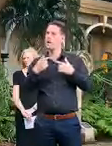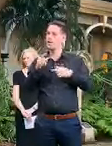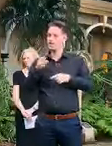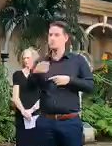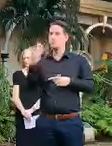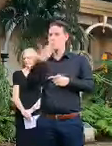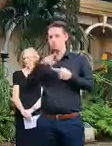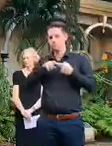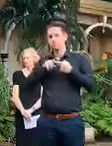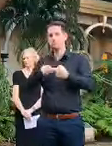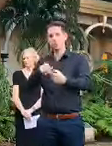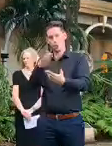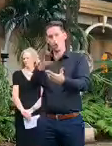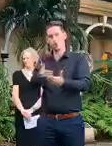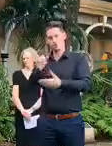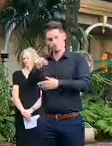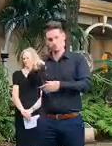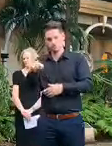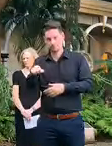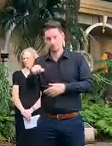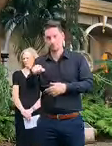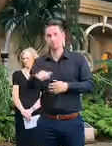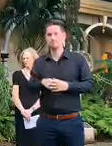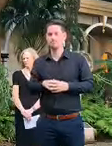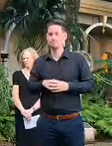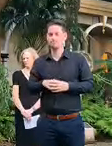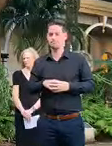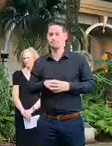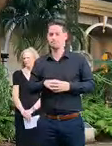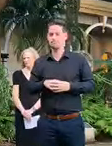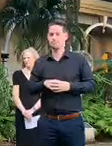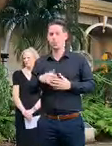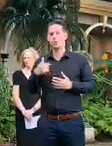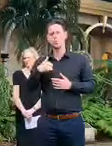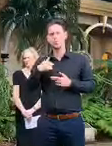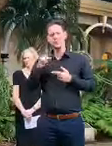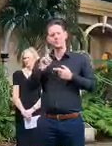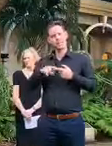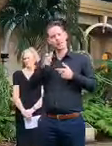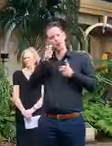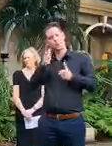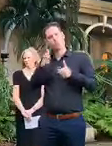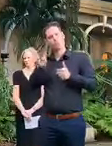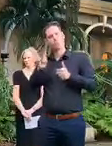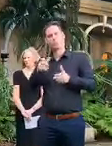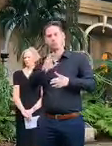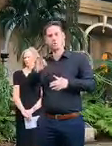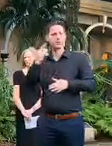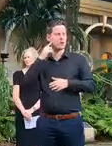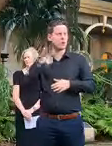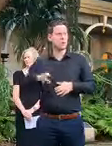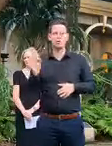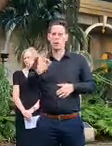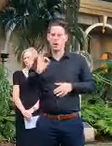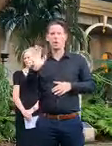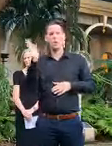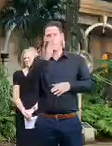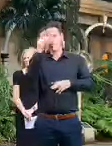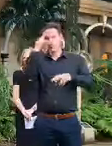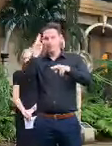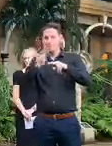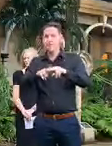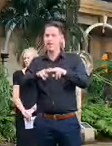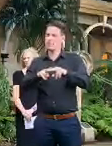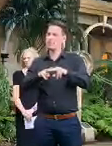they can continue and this is something that we are monitoring every week i want every parent to know